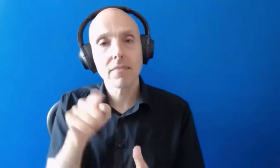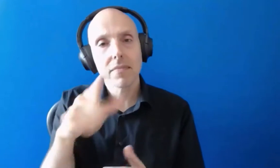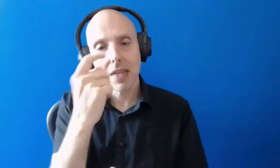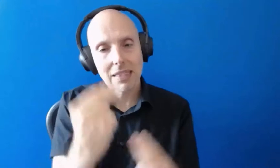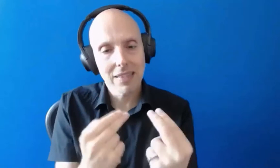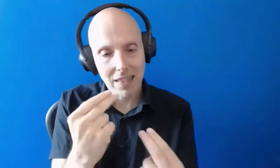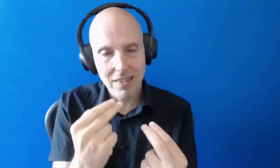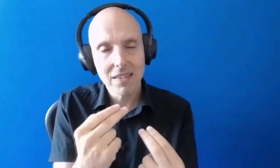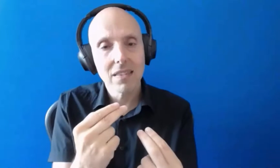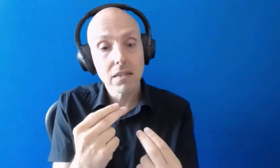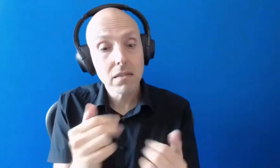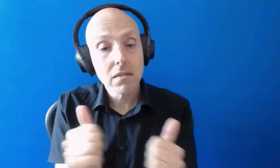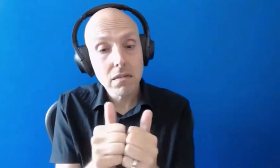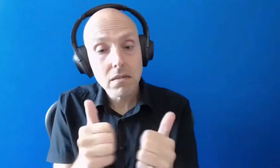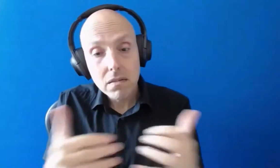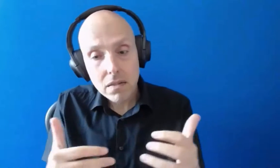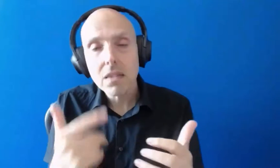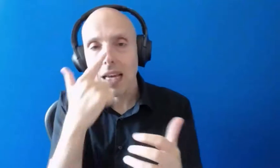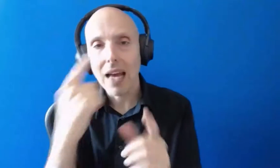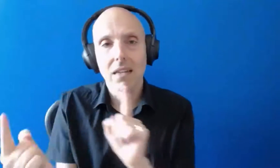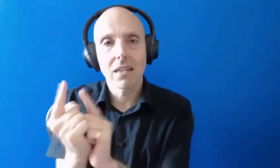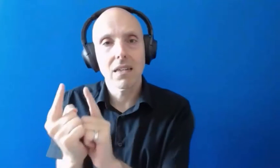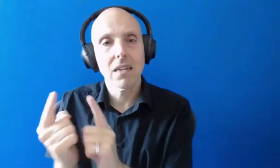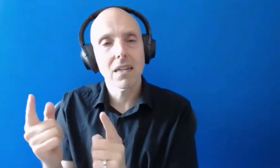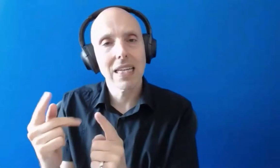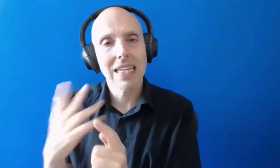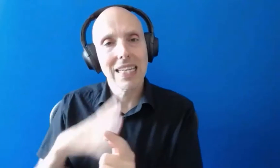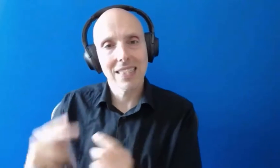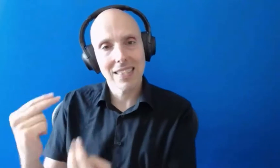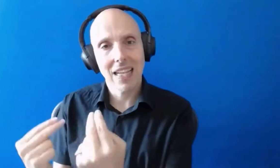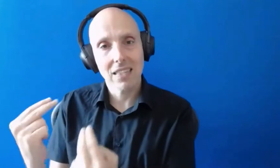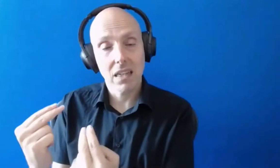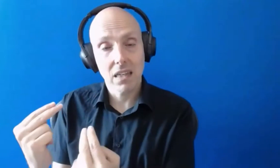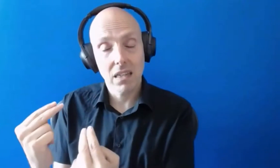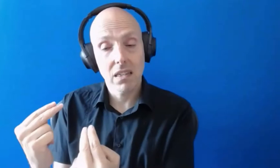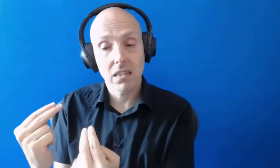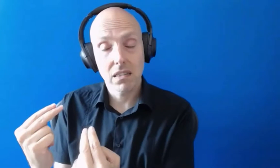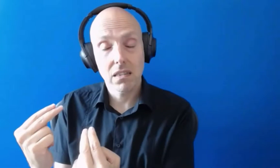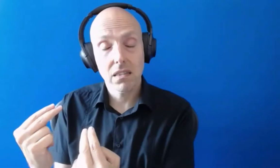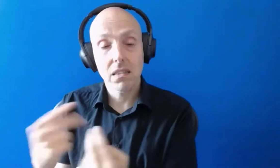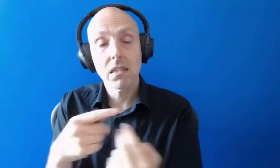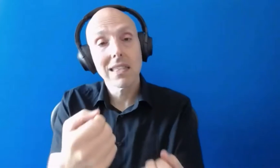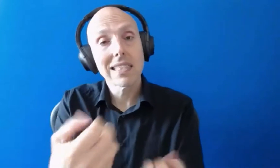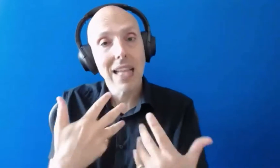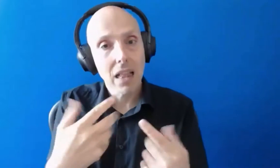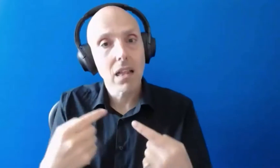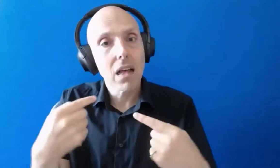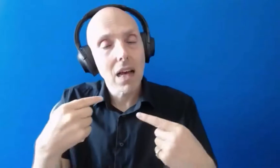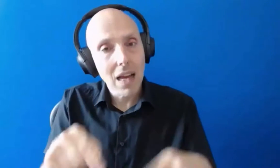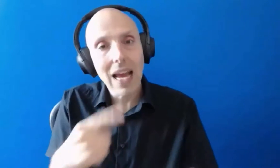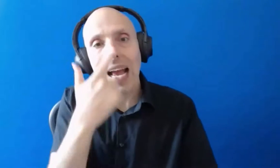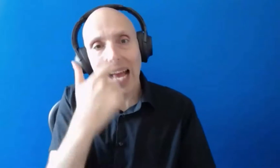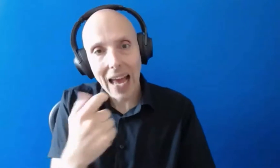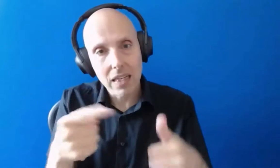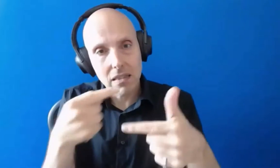be able to have your um meeting with your needs assessor once we um tell you what you're eligible for you can then contact the